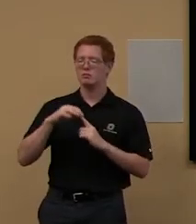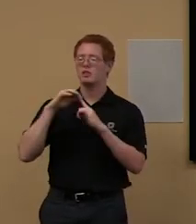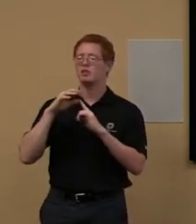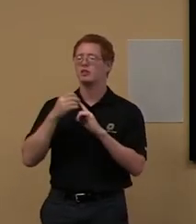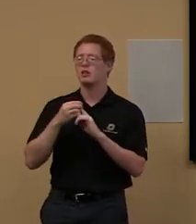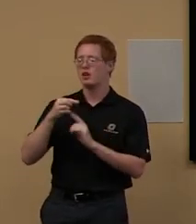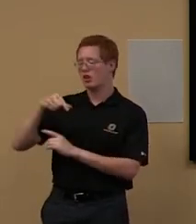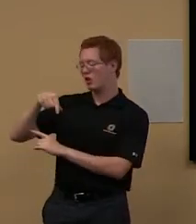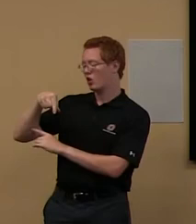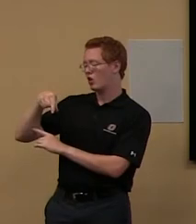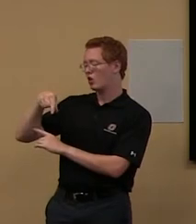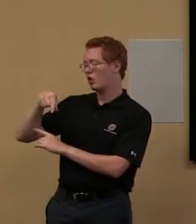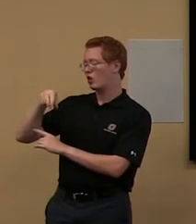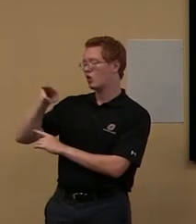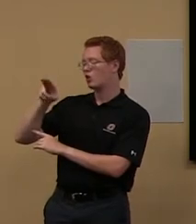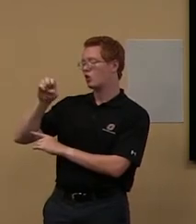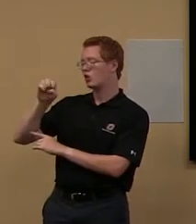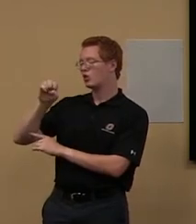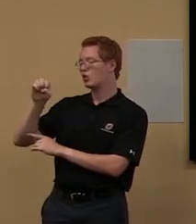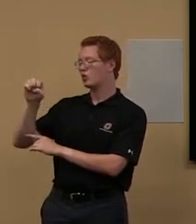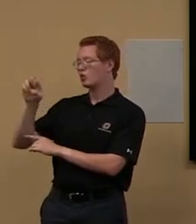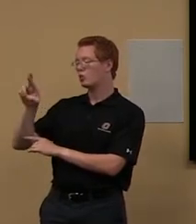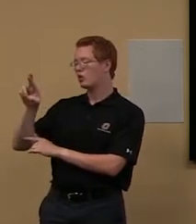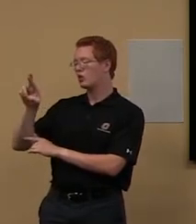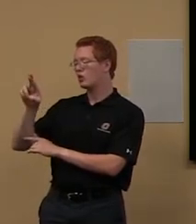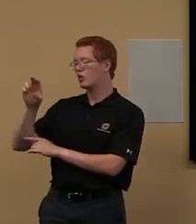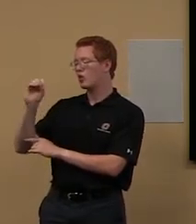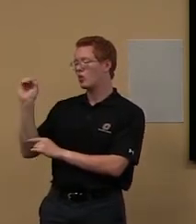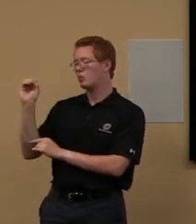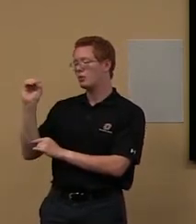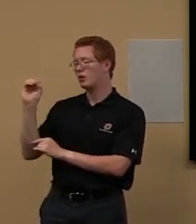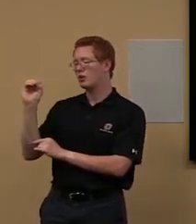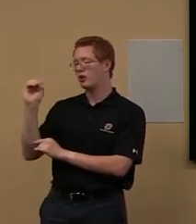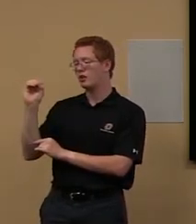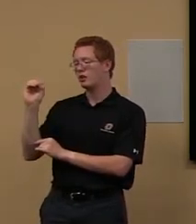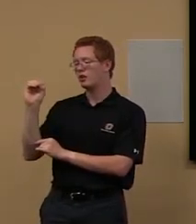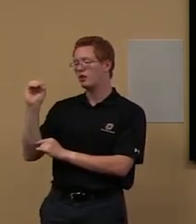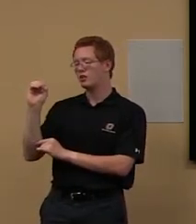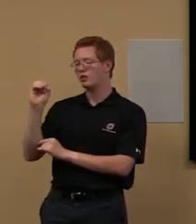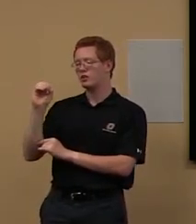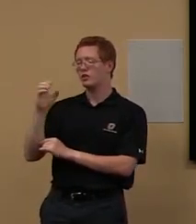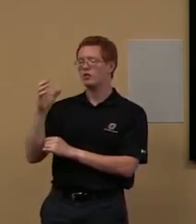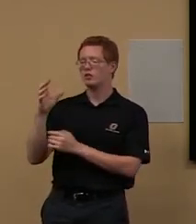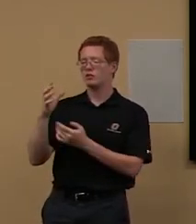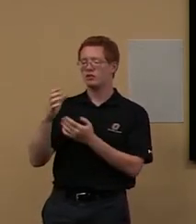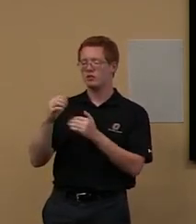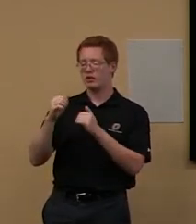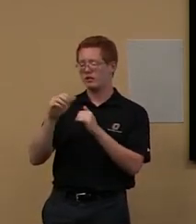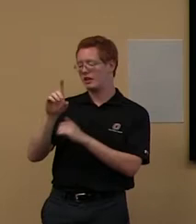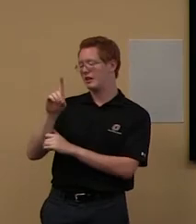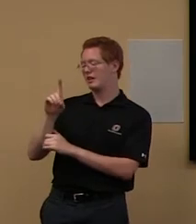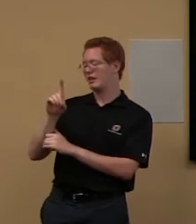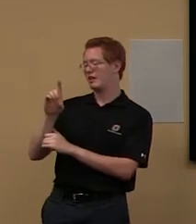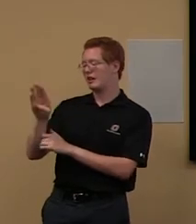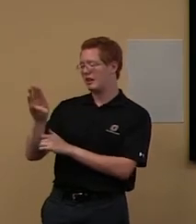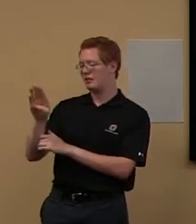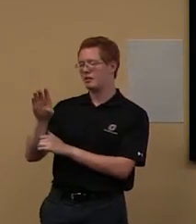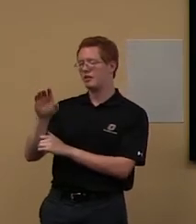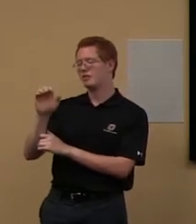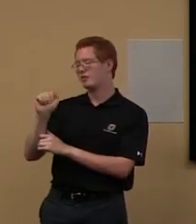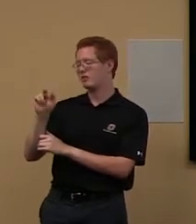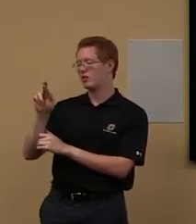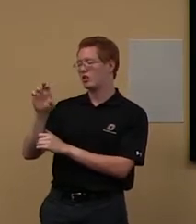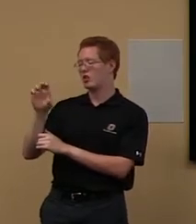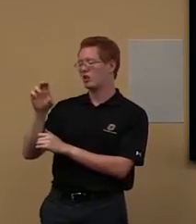Archives. So this is something that they have started, um, very, very recently. Um, that is just such a,